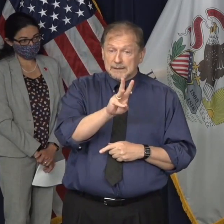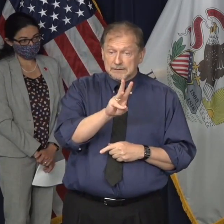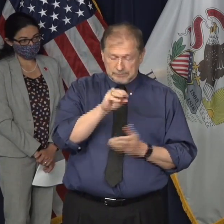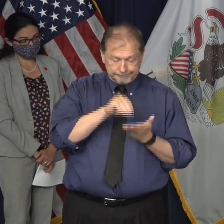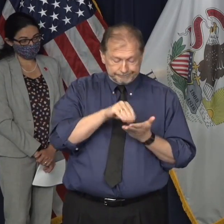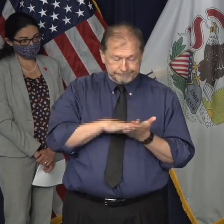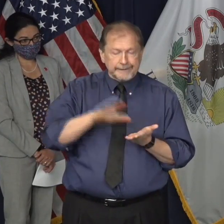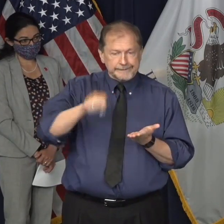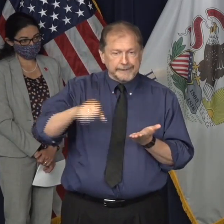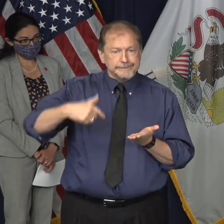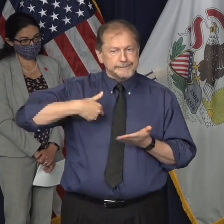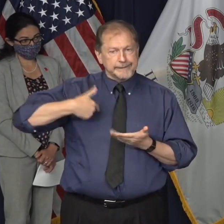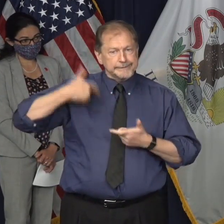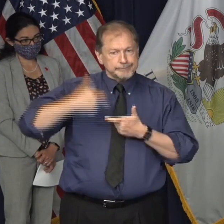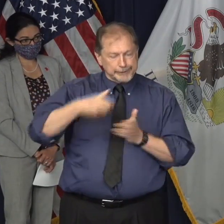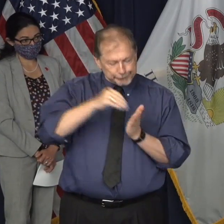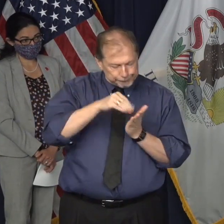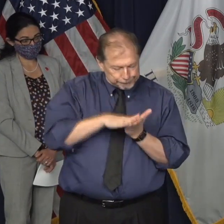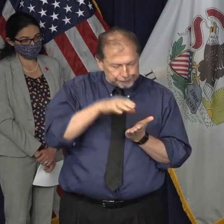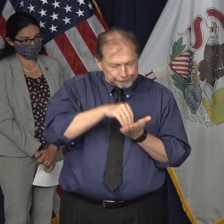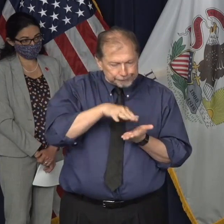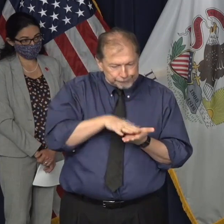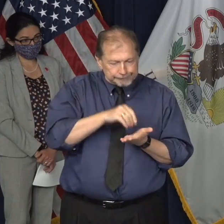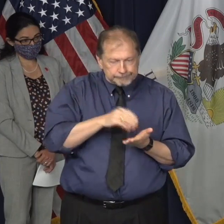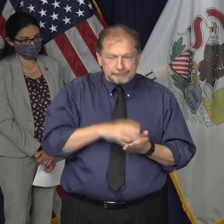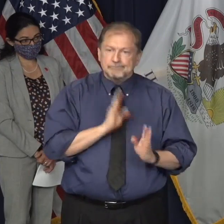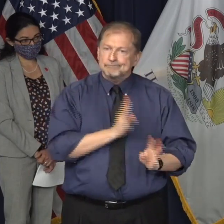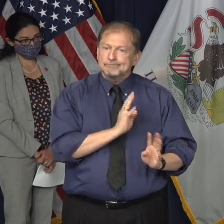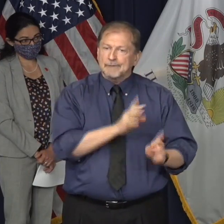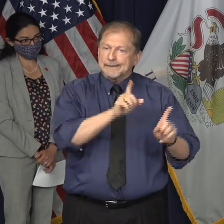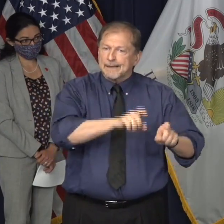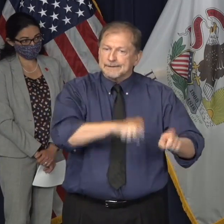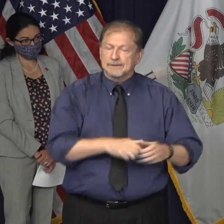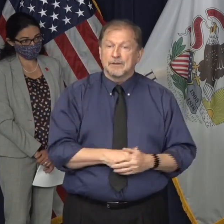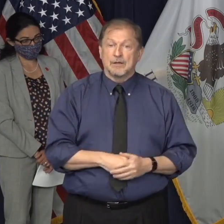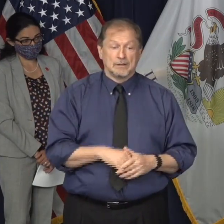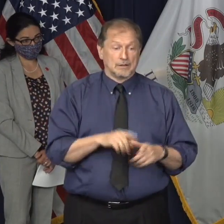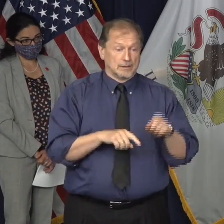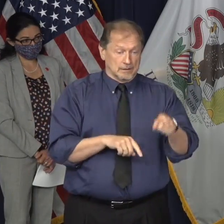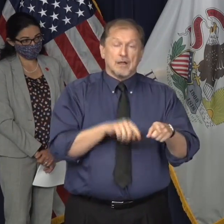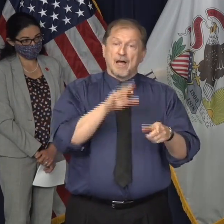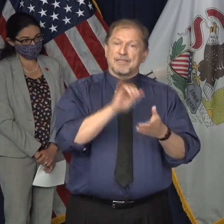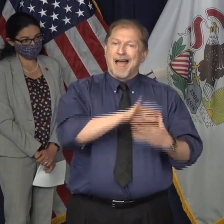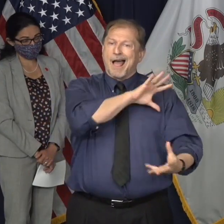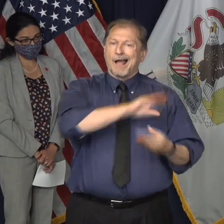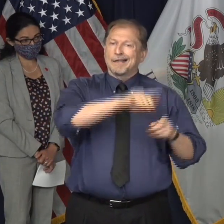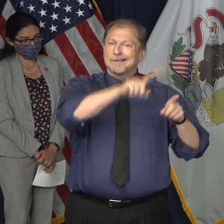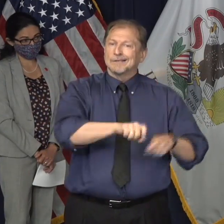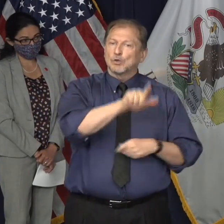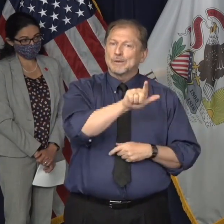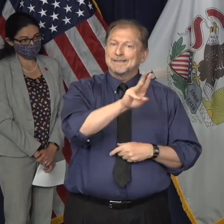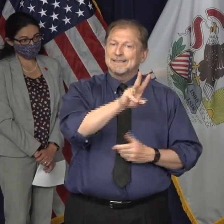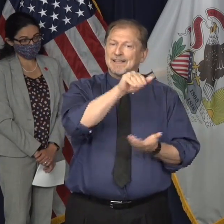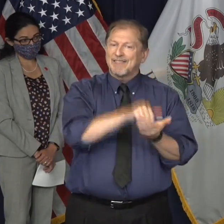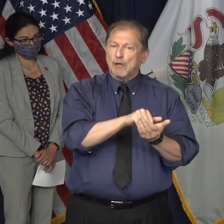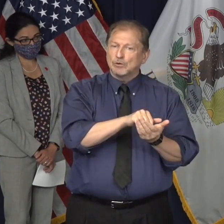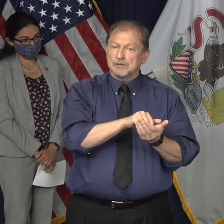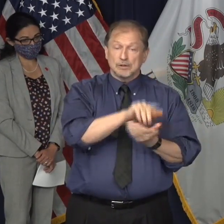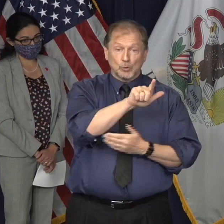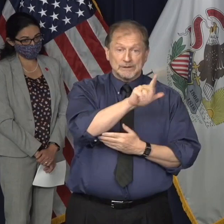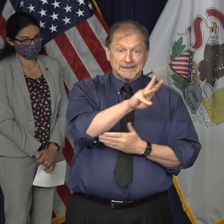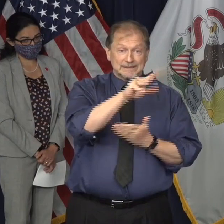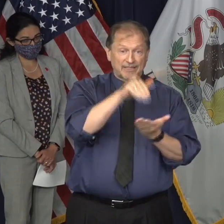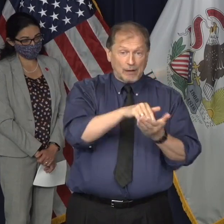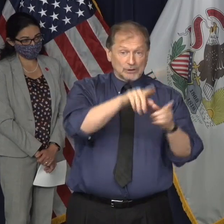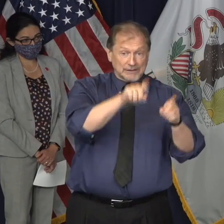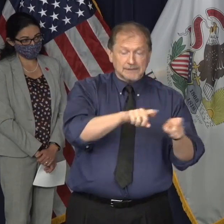as Hispanic. Of these more than 26,000 individuals, nearly 16,000 of them